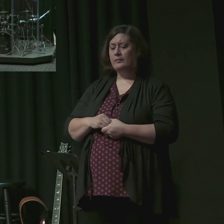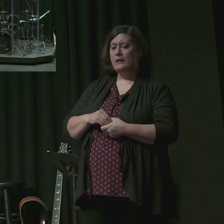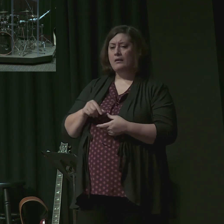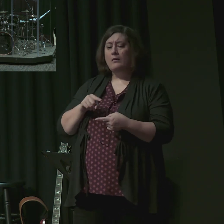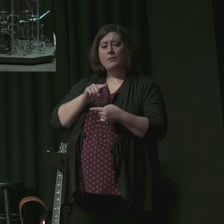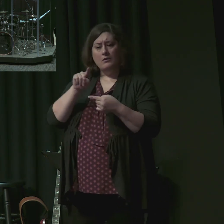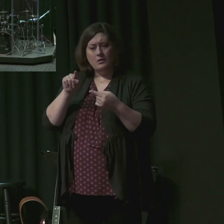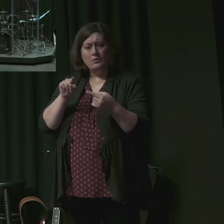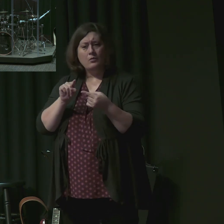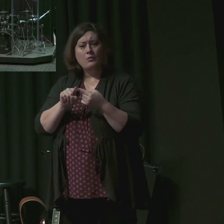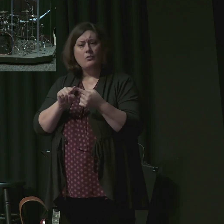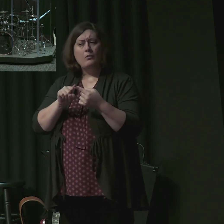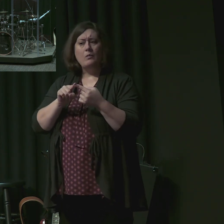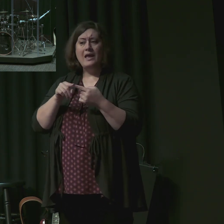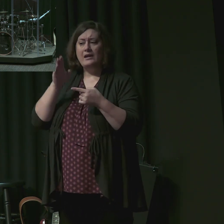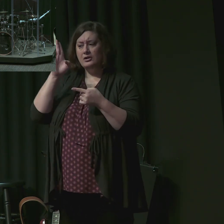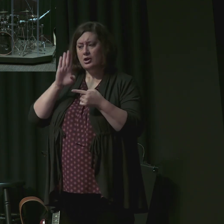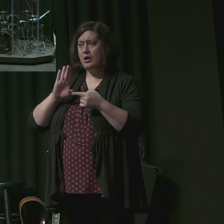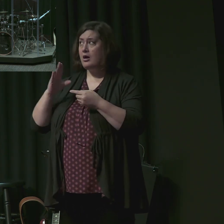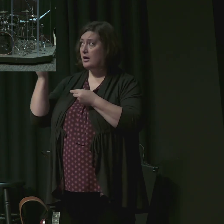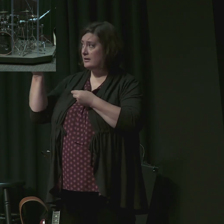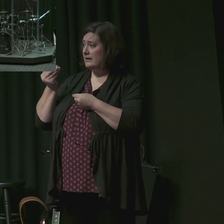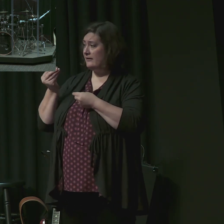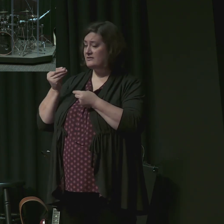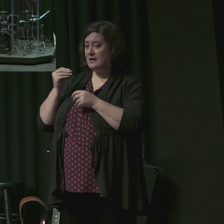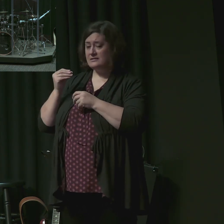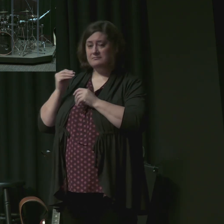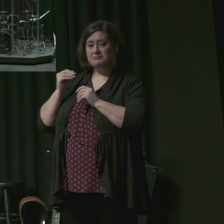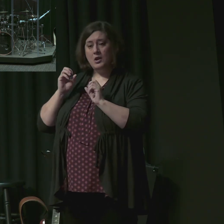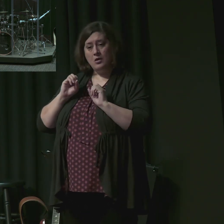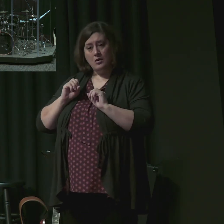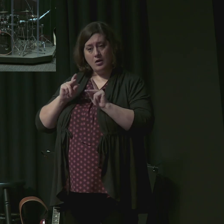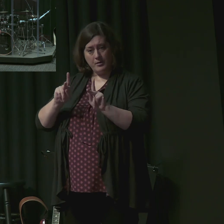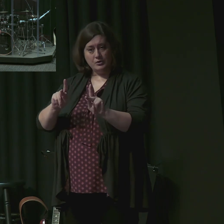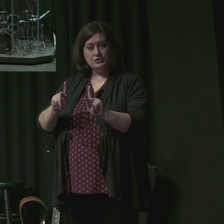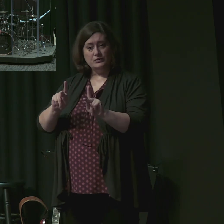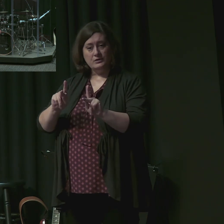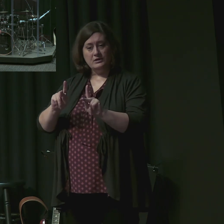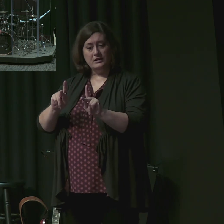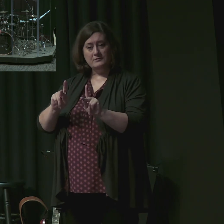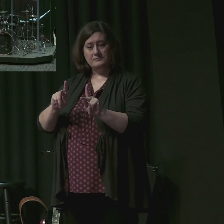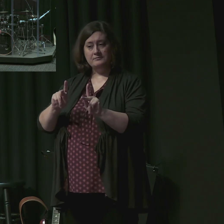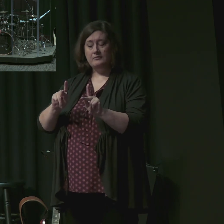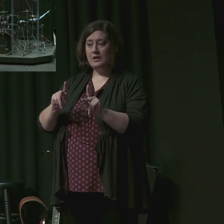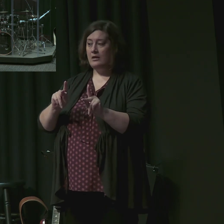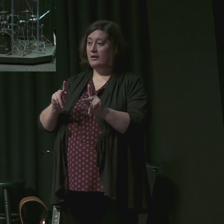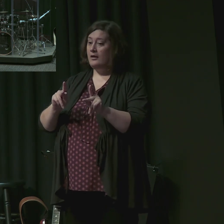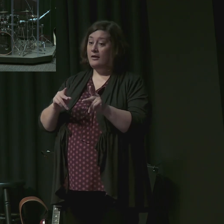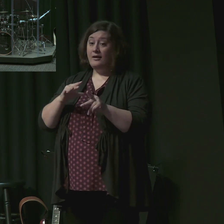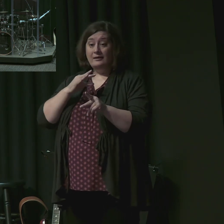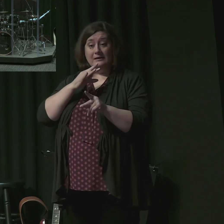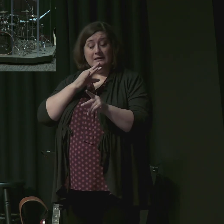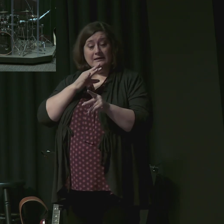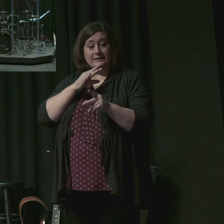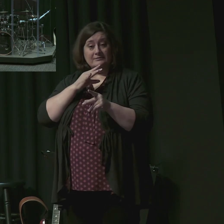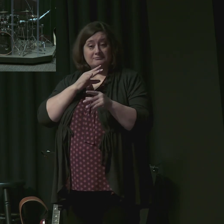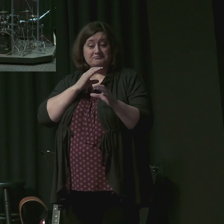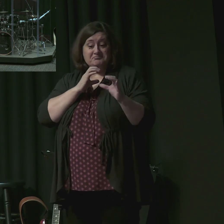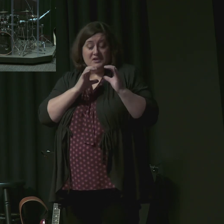And when God gives you the opportunity, do the work of an evangelist in preaching. Speak to sinners about the supremacy and the salvation